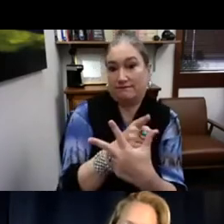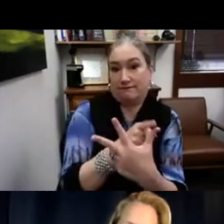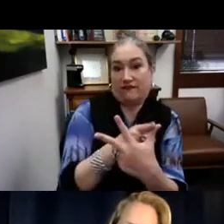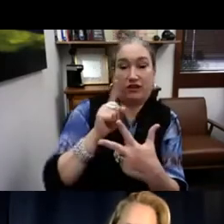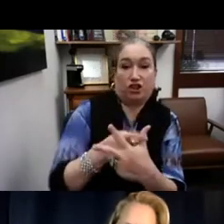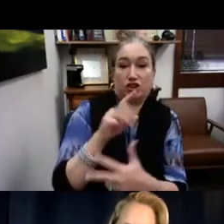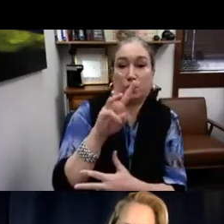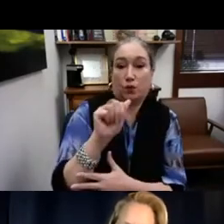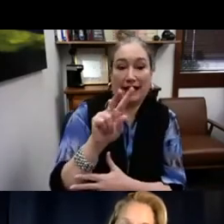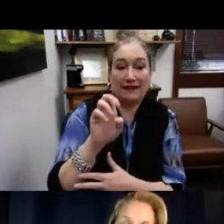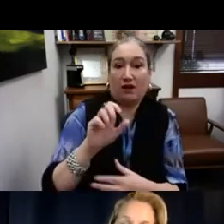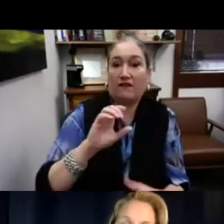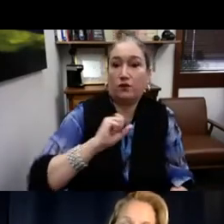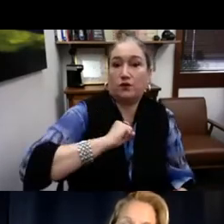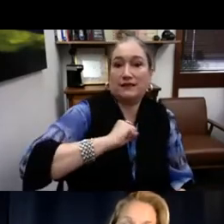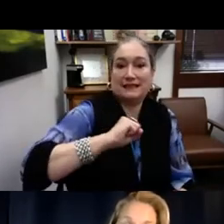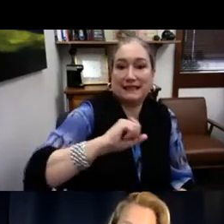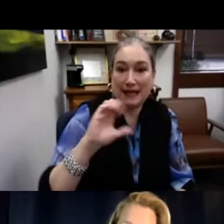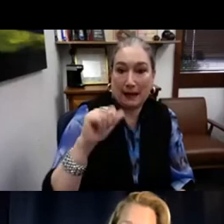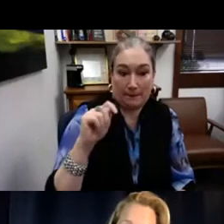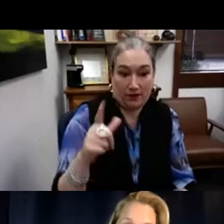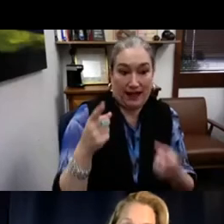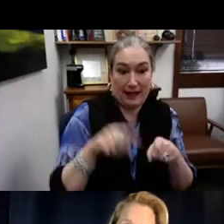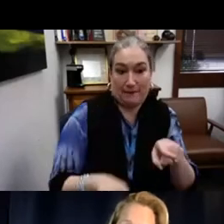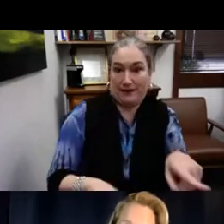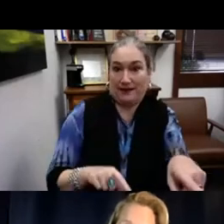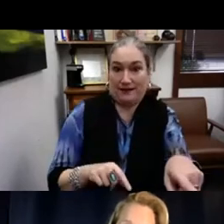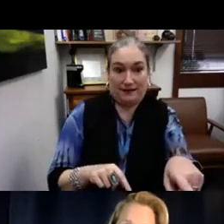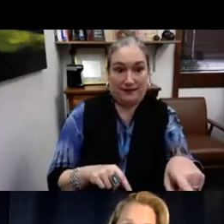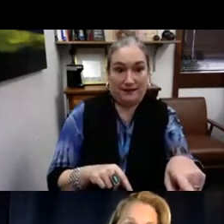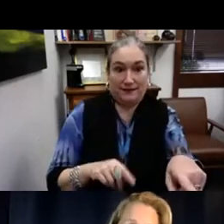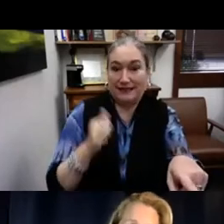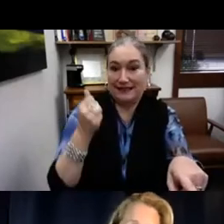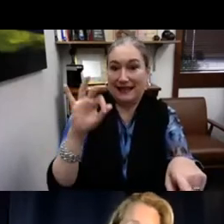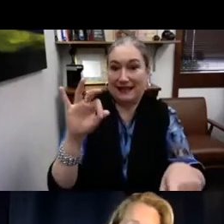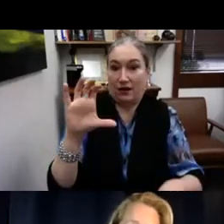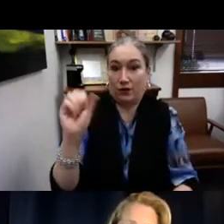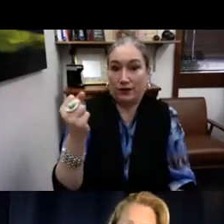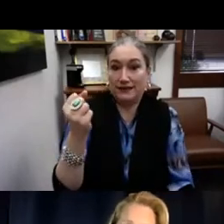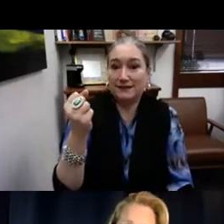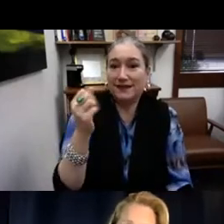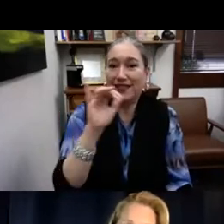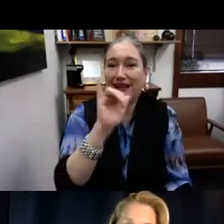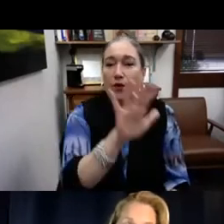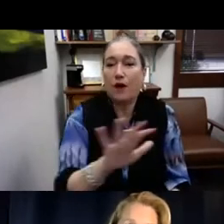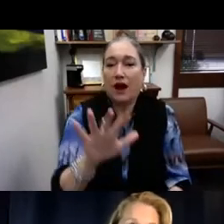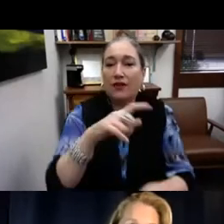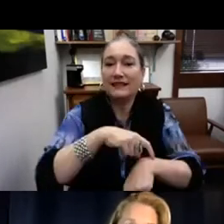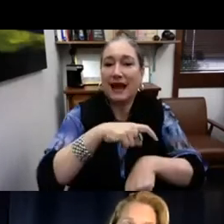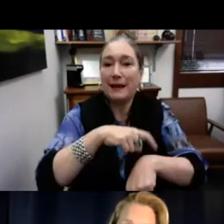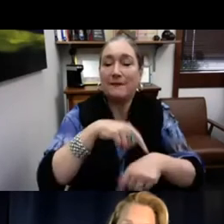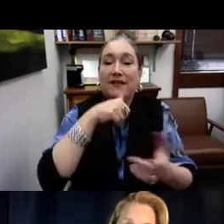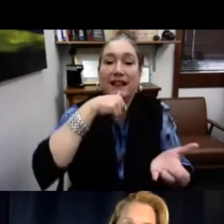We have three here. The very first wave of resistance happened there in the